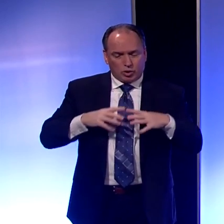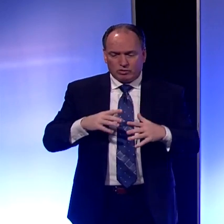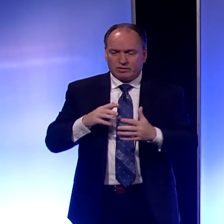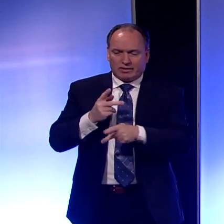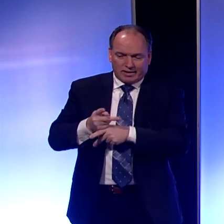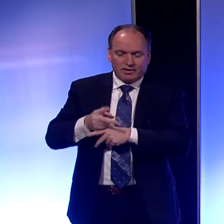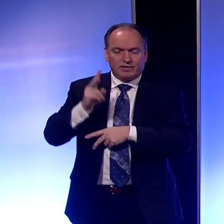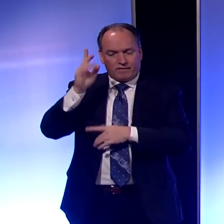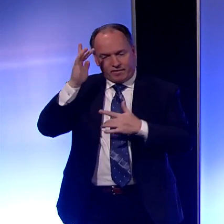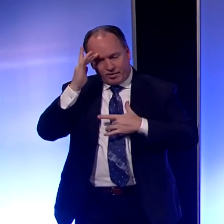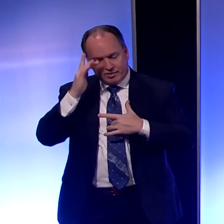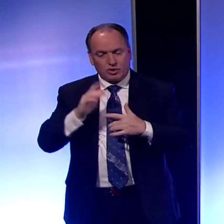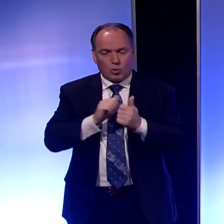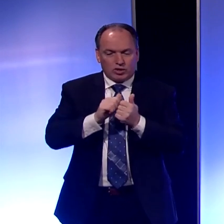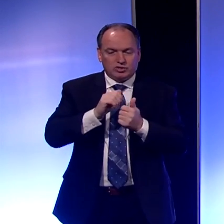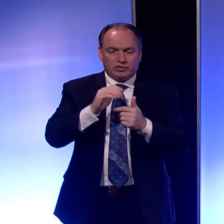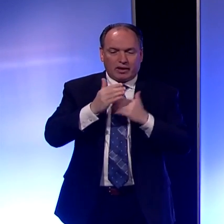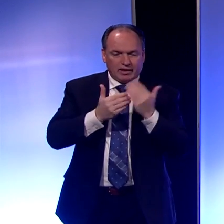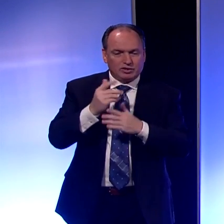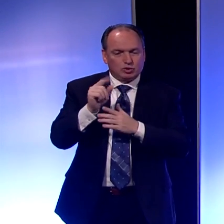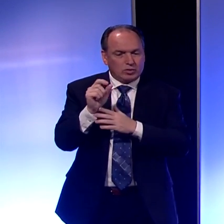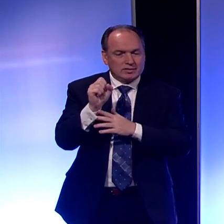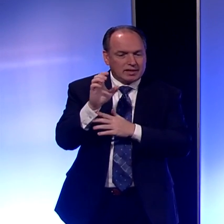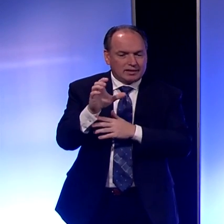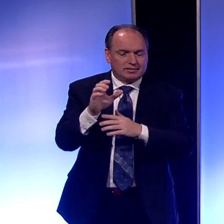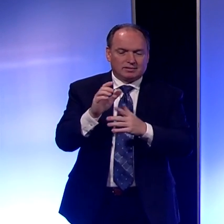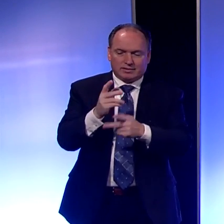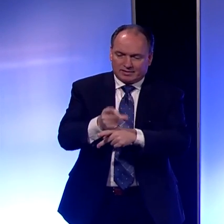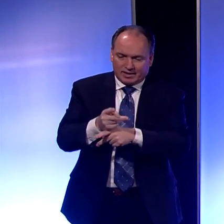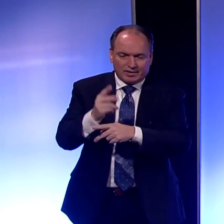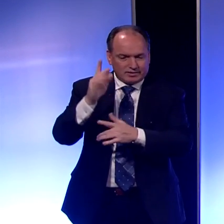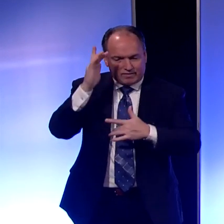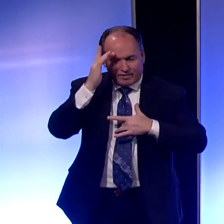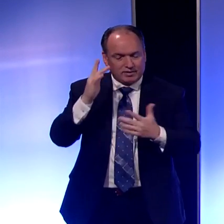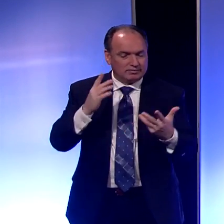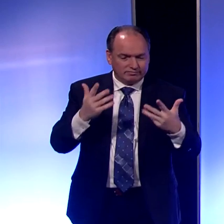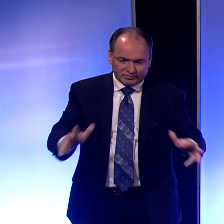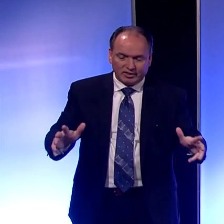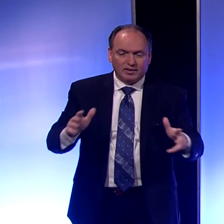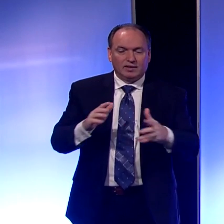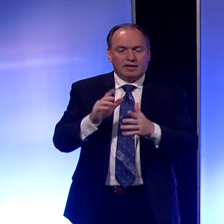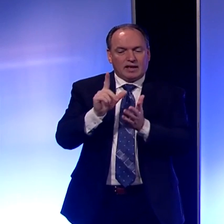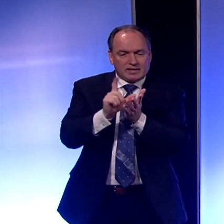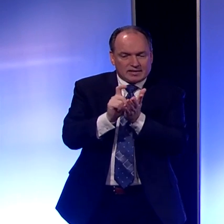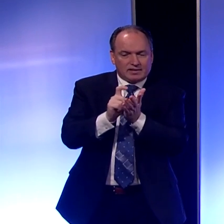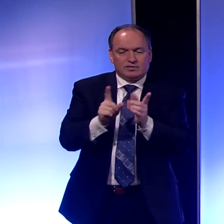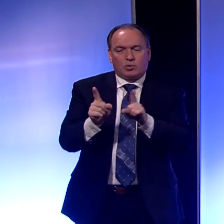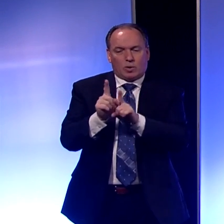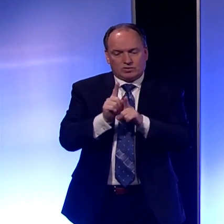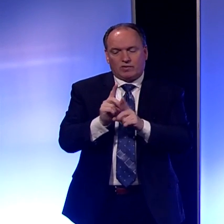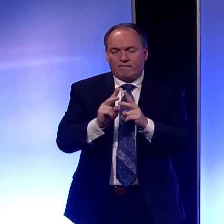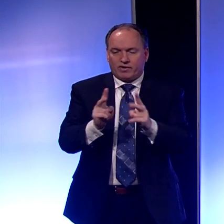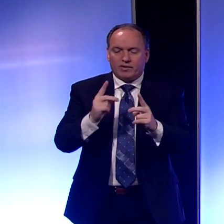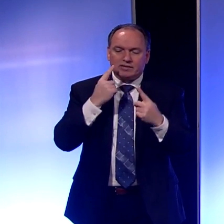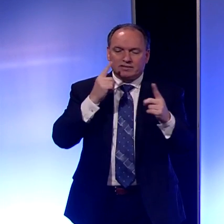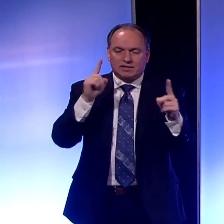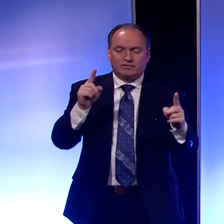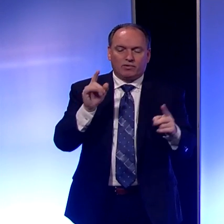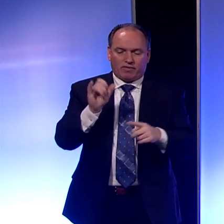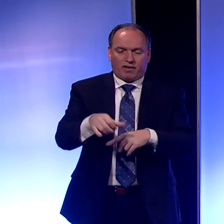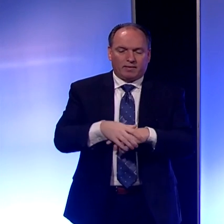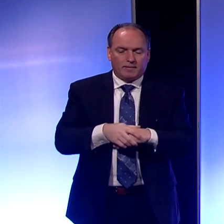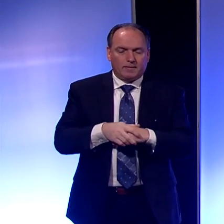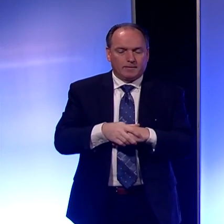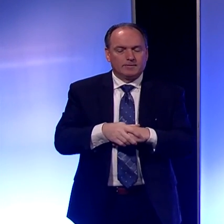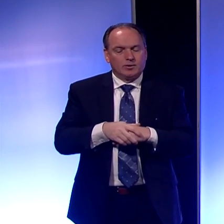Washing your hands, 20 seconds, takes care of the virus. Sanitizer is also very successful at that.